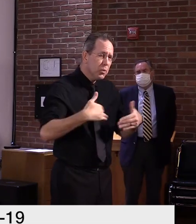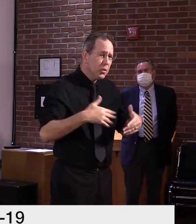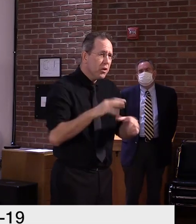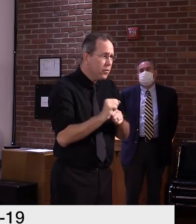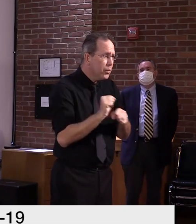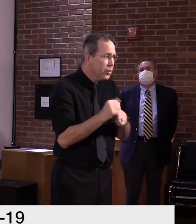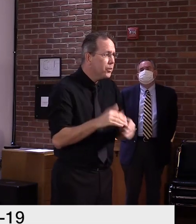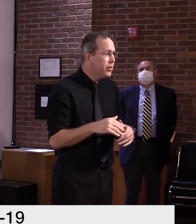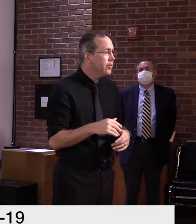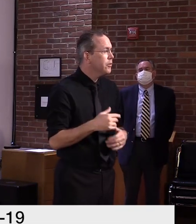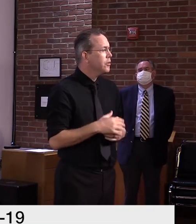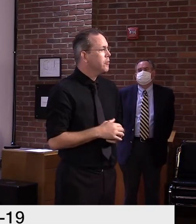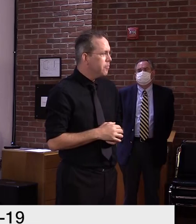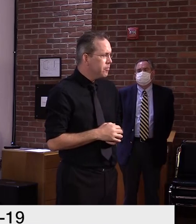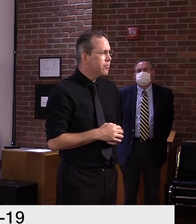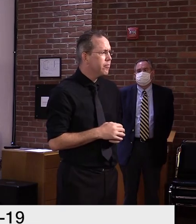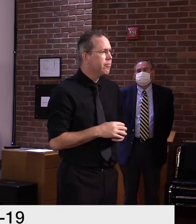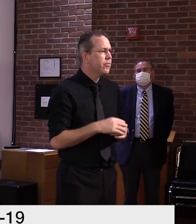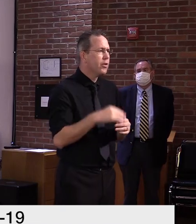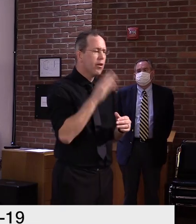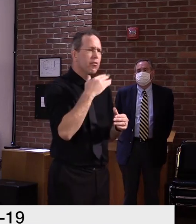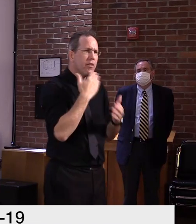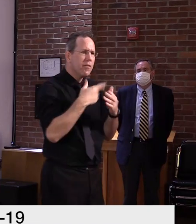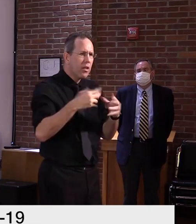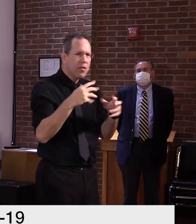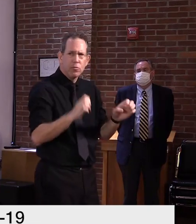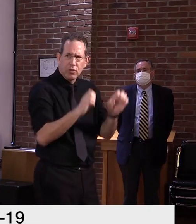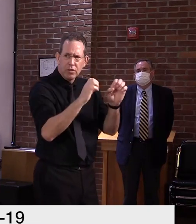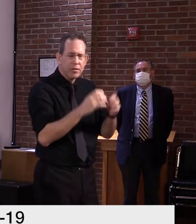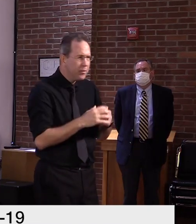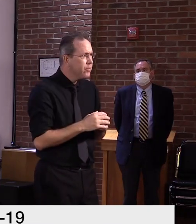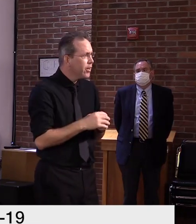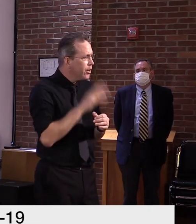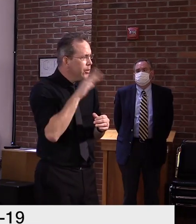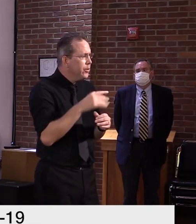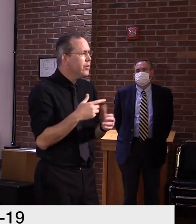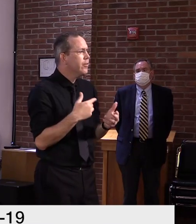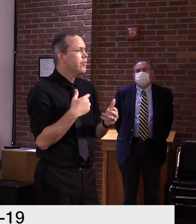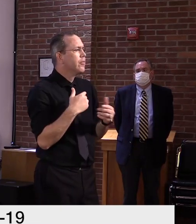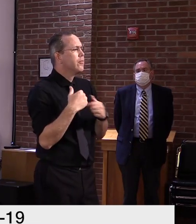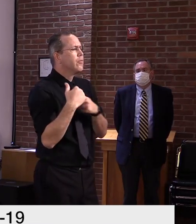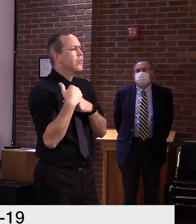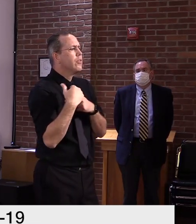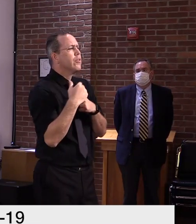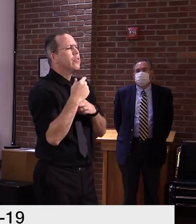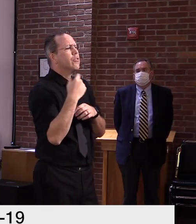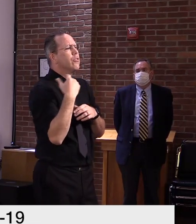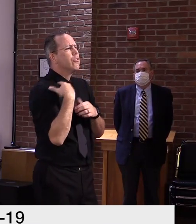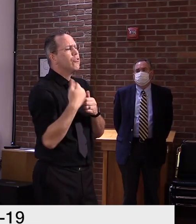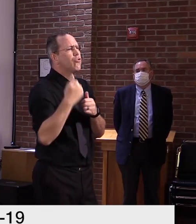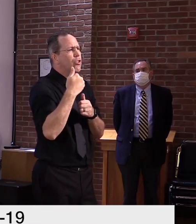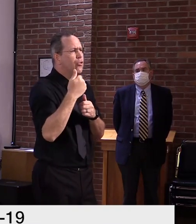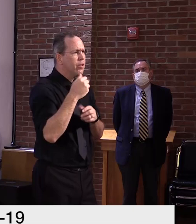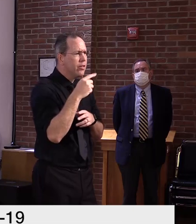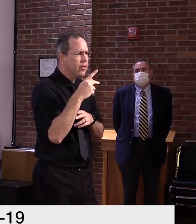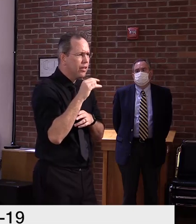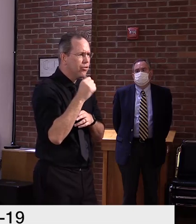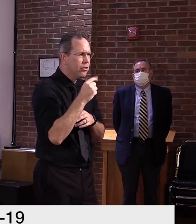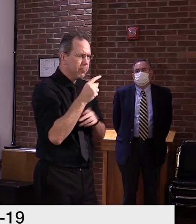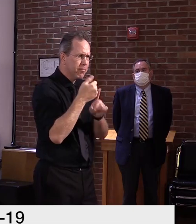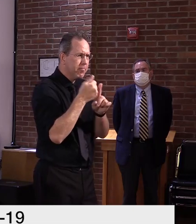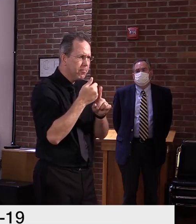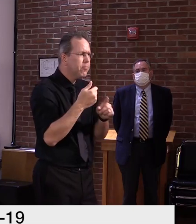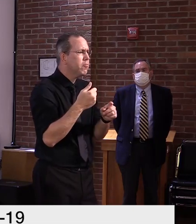we have. Um, General Knight, um, has again, drawn a bit of a line in the sand. Uh,